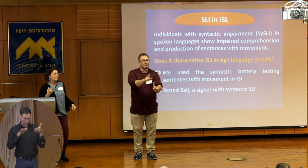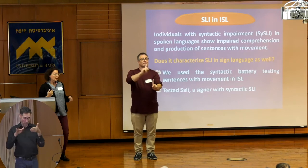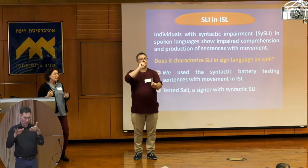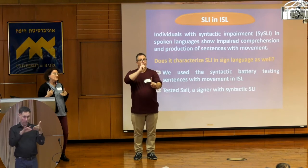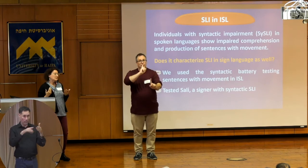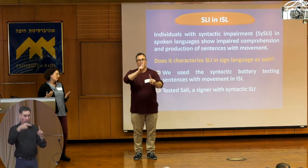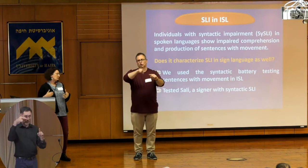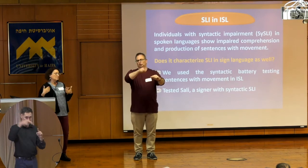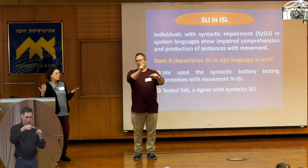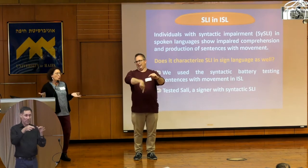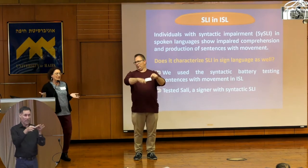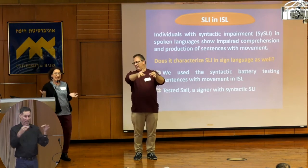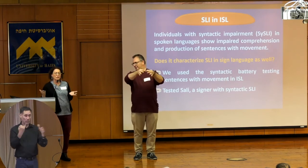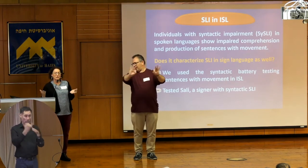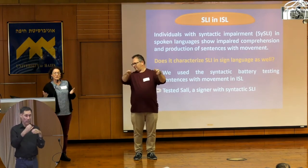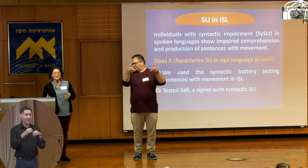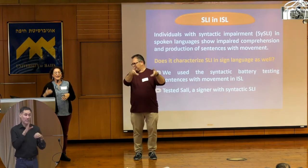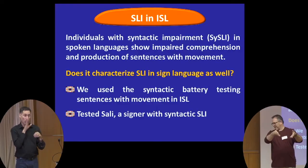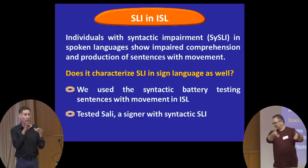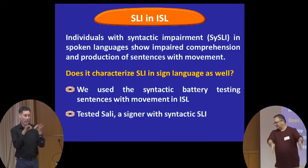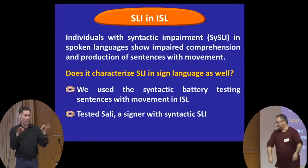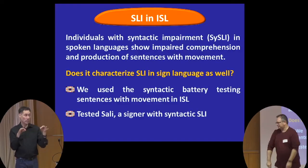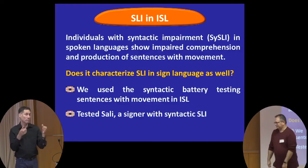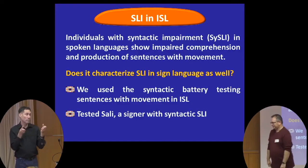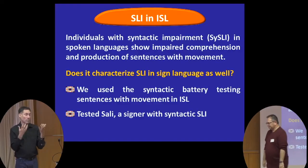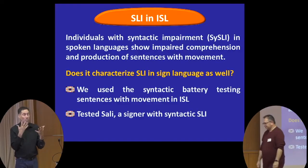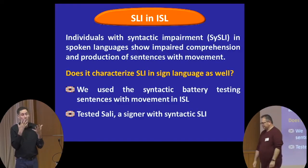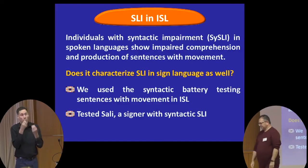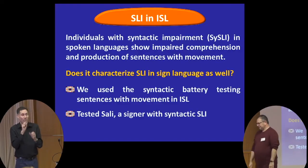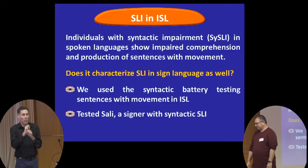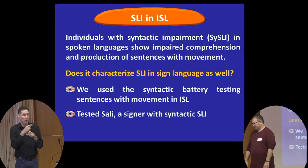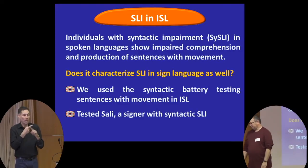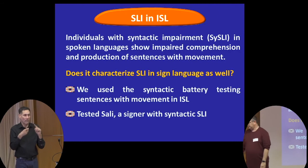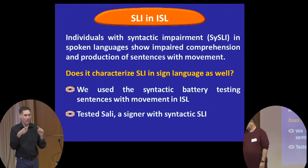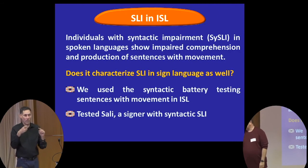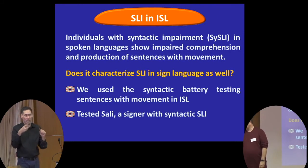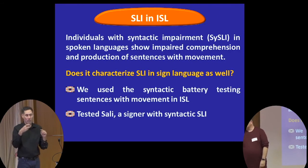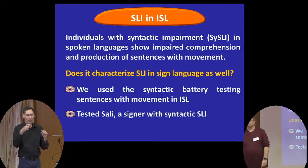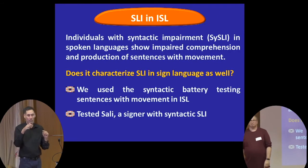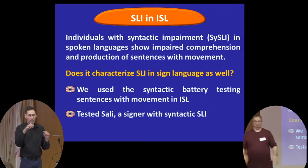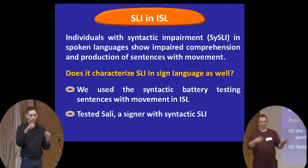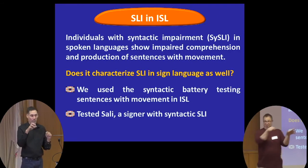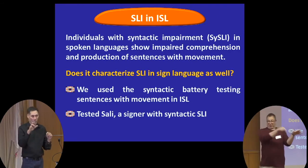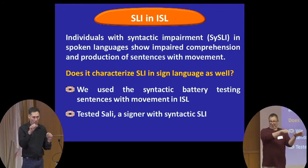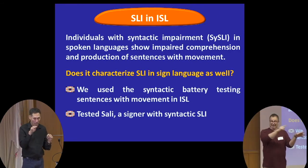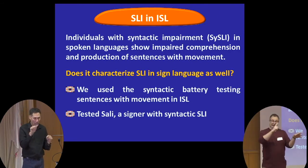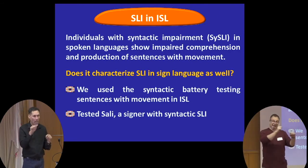impairments exist in spoken languages. A lot of beautiful work that Romanov Grotzky here has been doing. We see that the